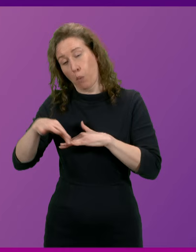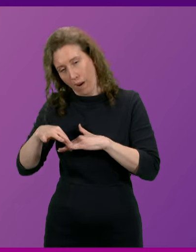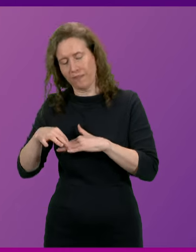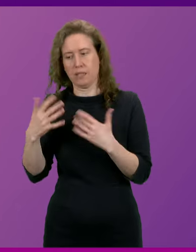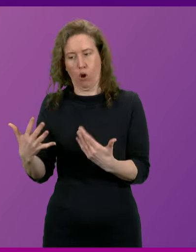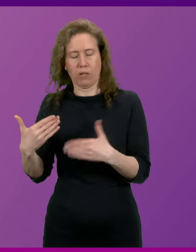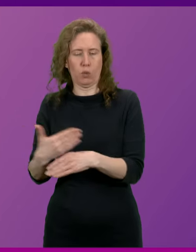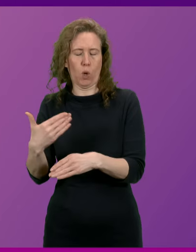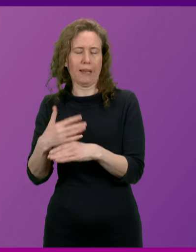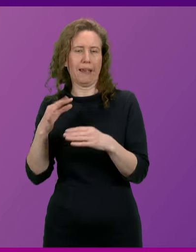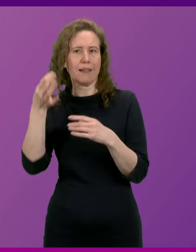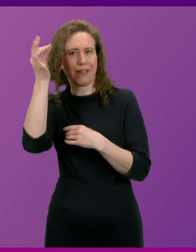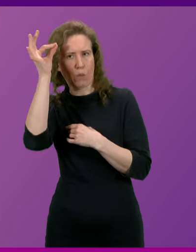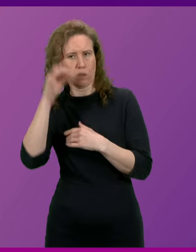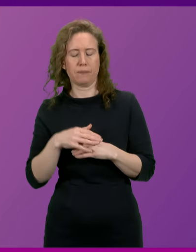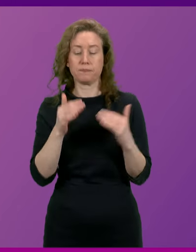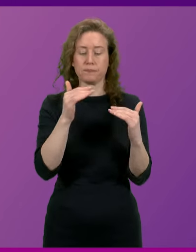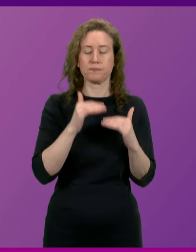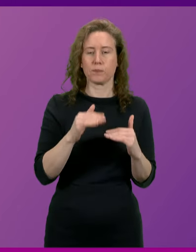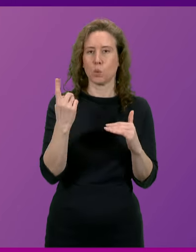serving councillor. Brian Whittle.